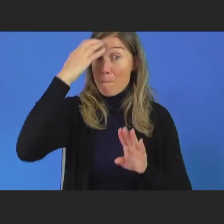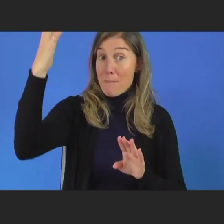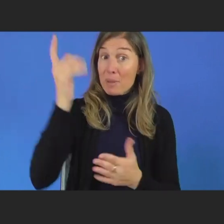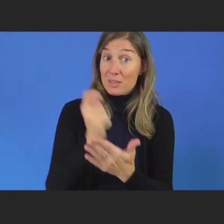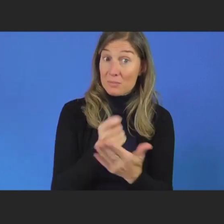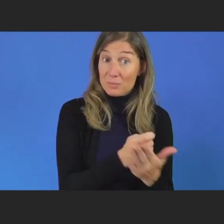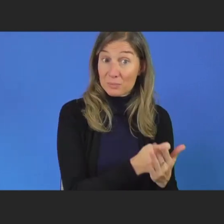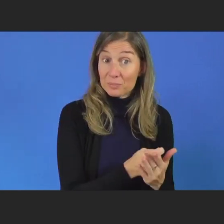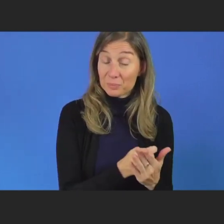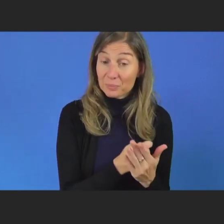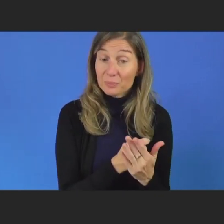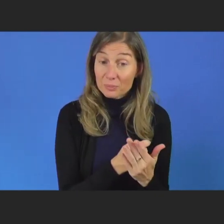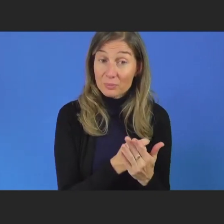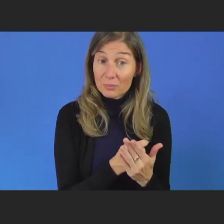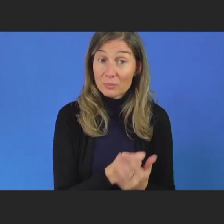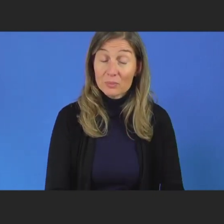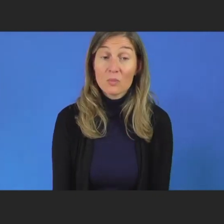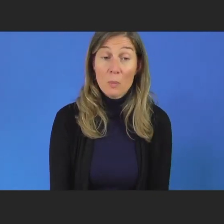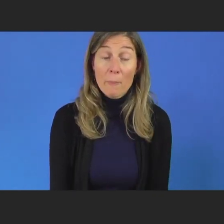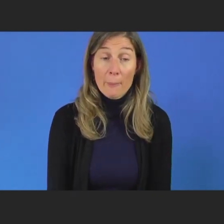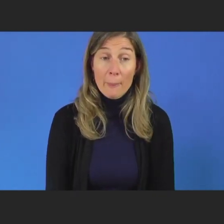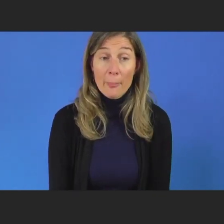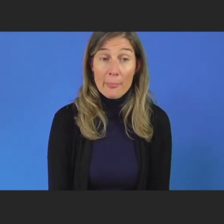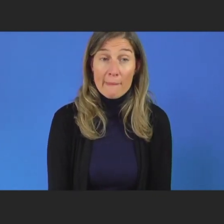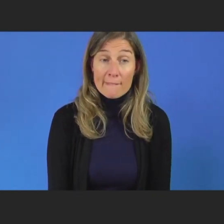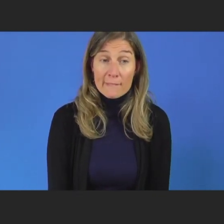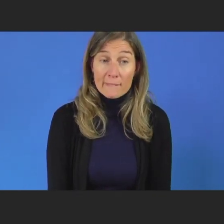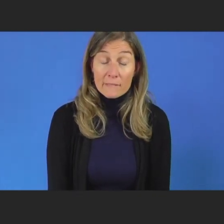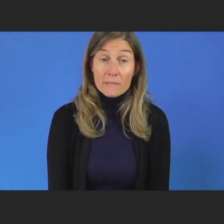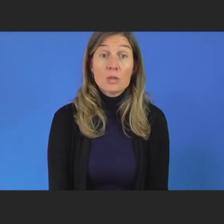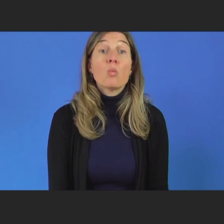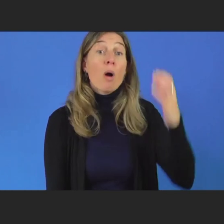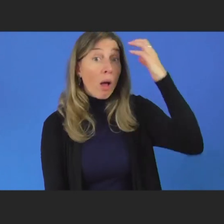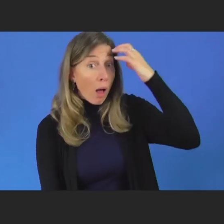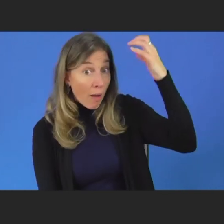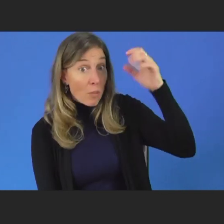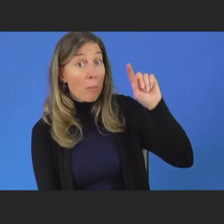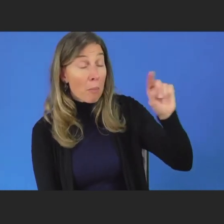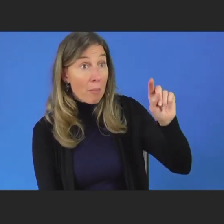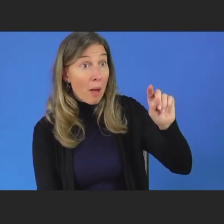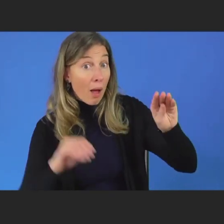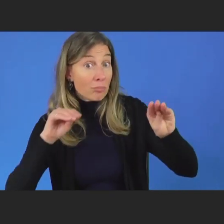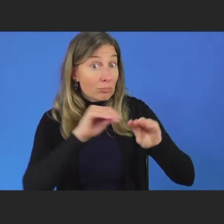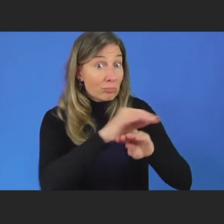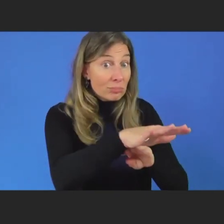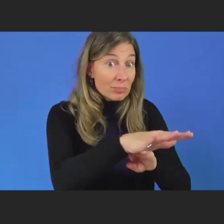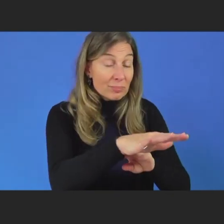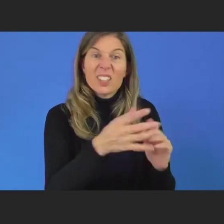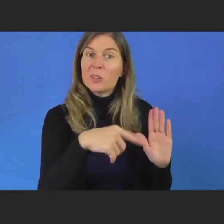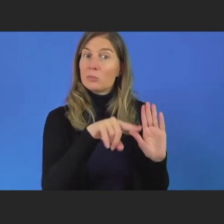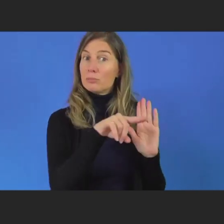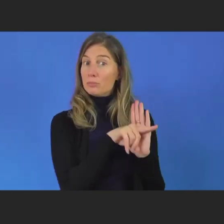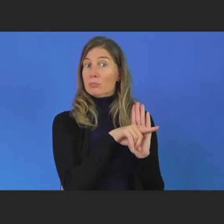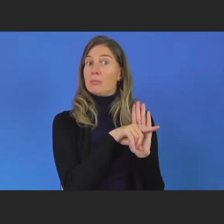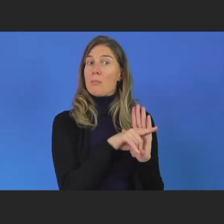And as governments influence this, it helps the marketplace